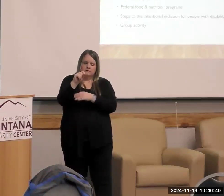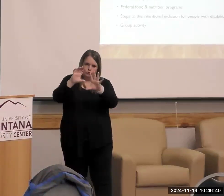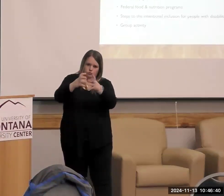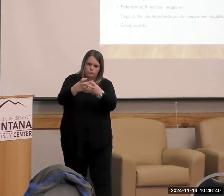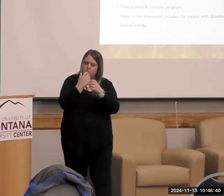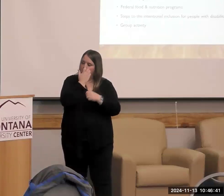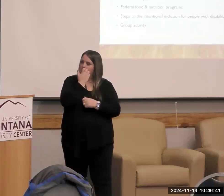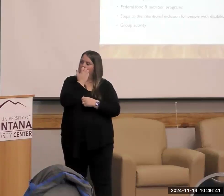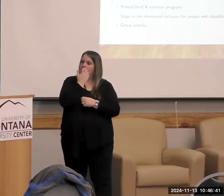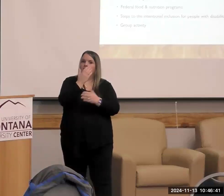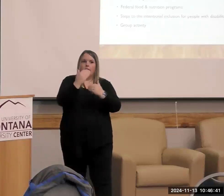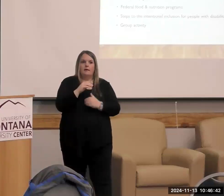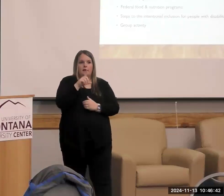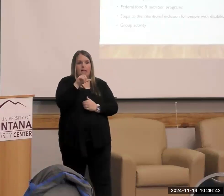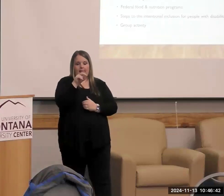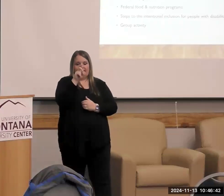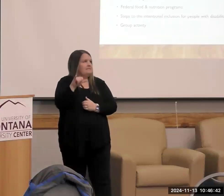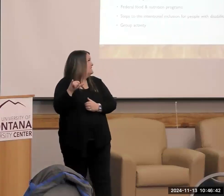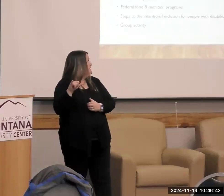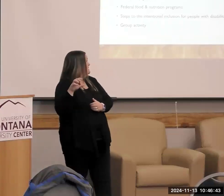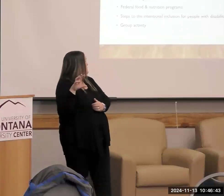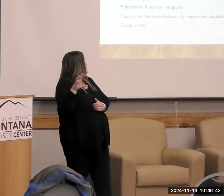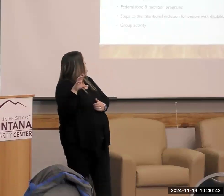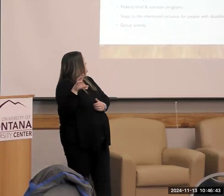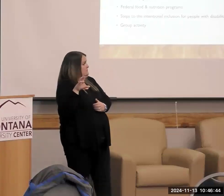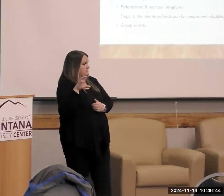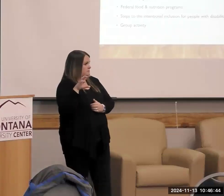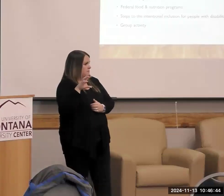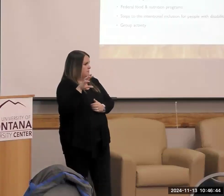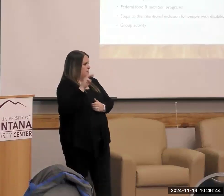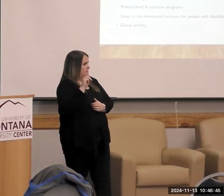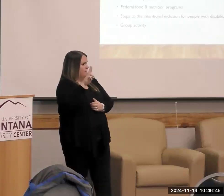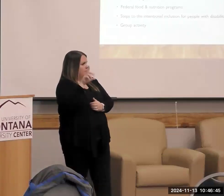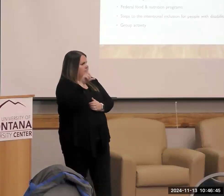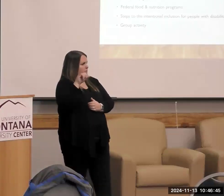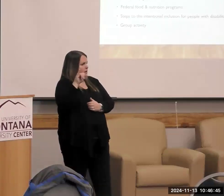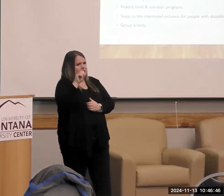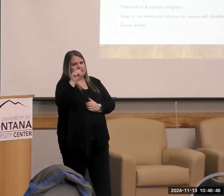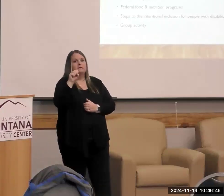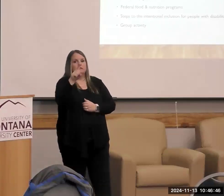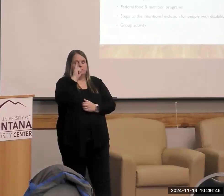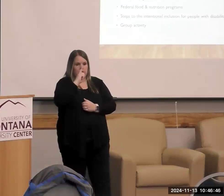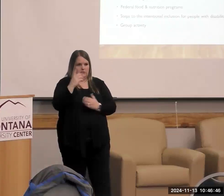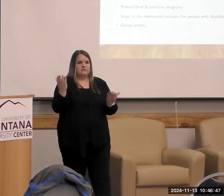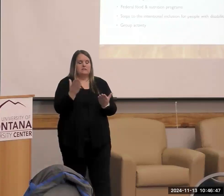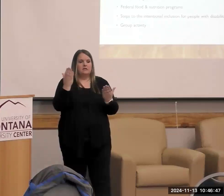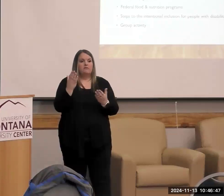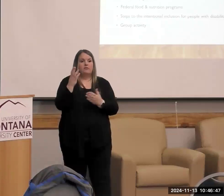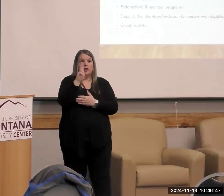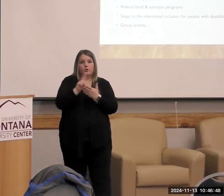right, is a program director for the University of Kentucky's Human Development Institute.